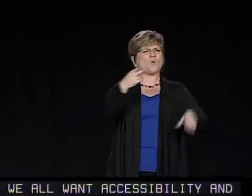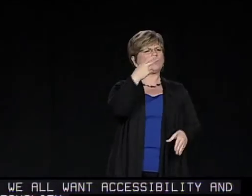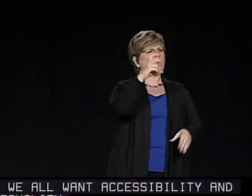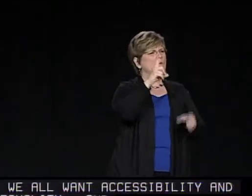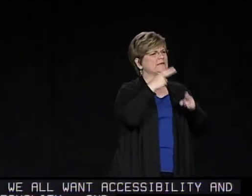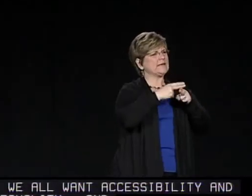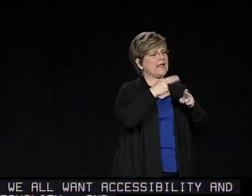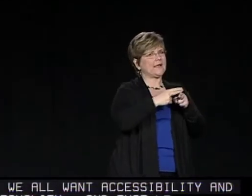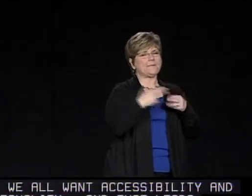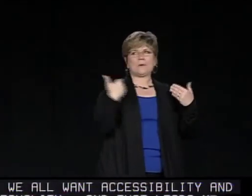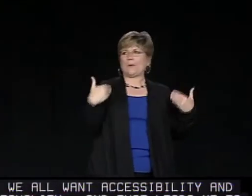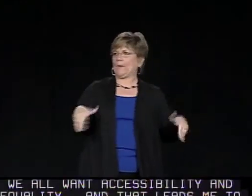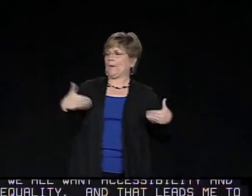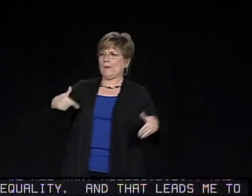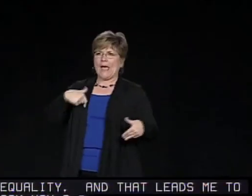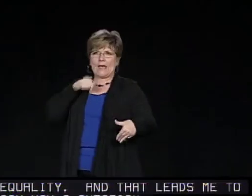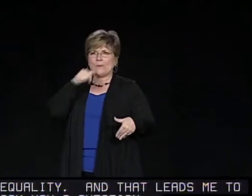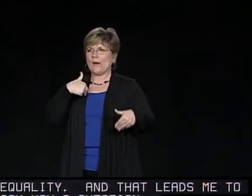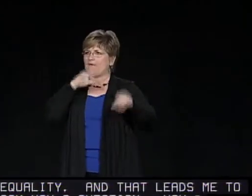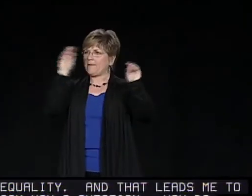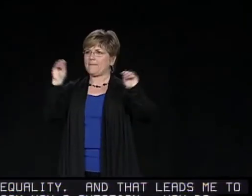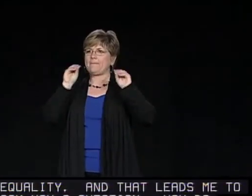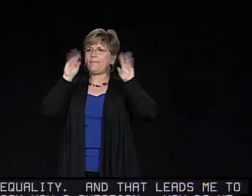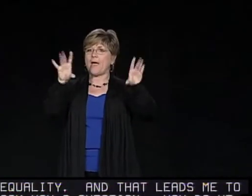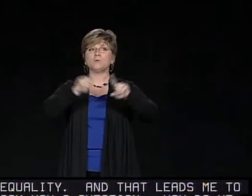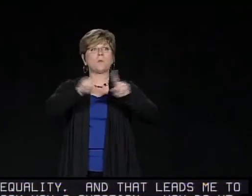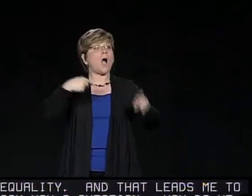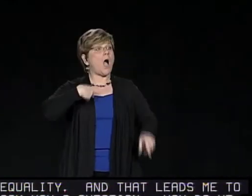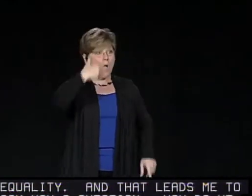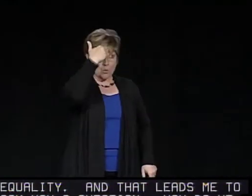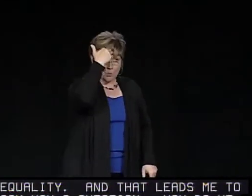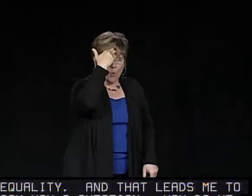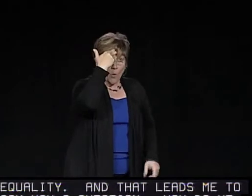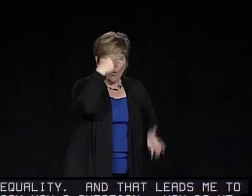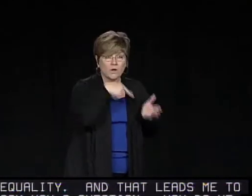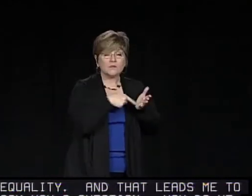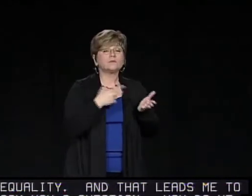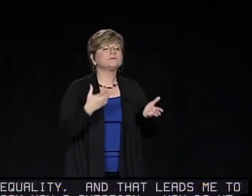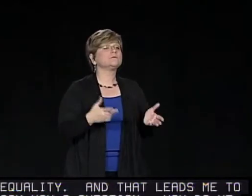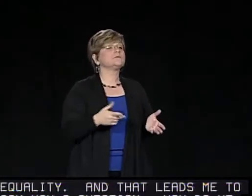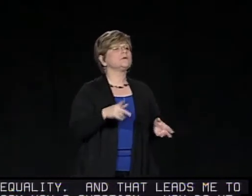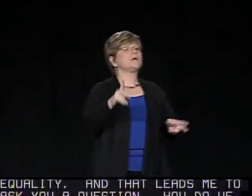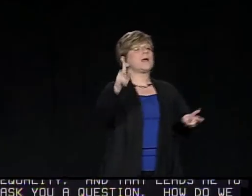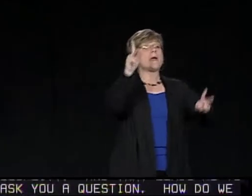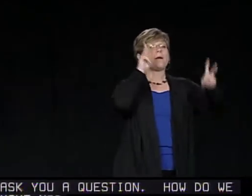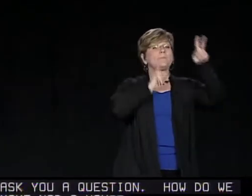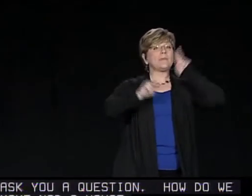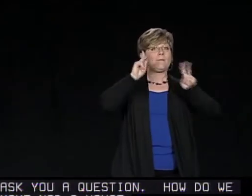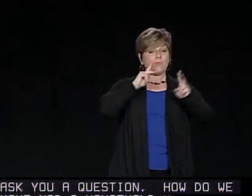NAD a household name? I wish I had a magic answer for that, but I don't.